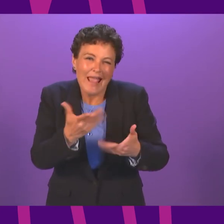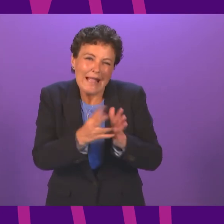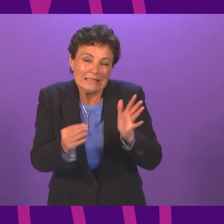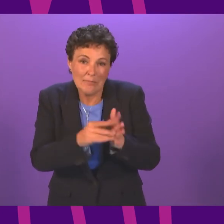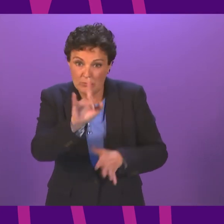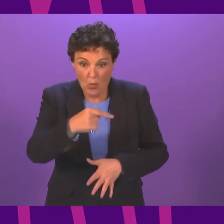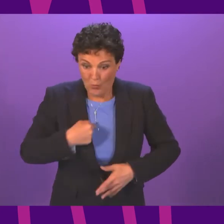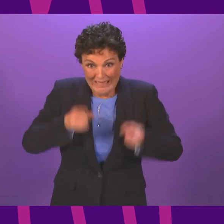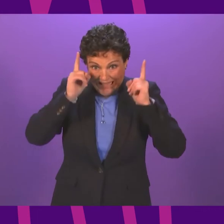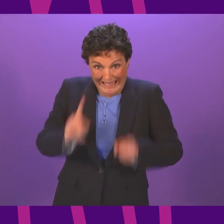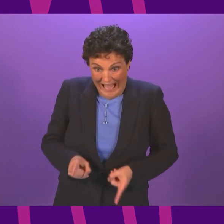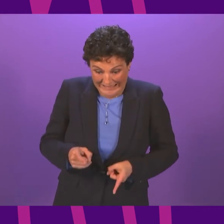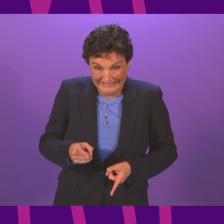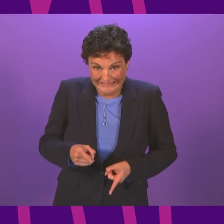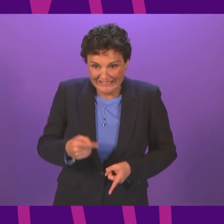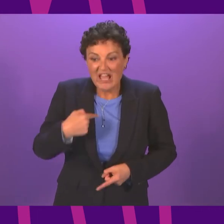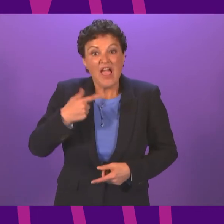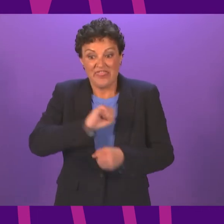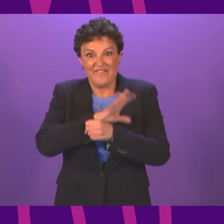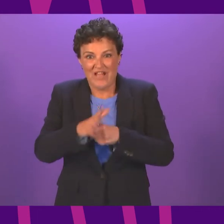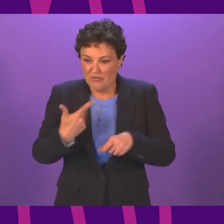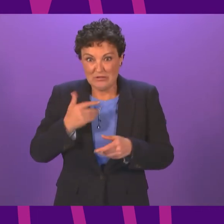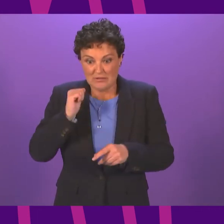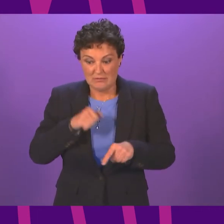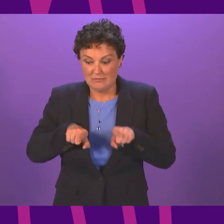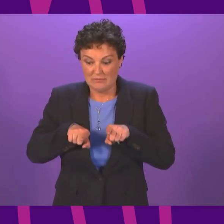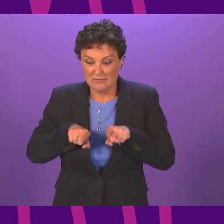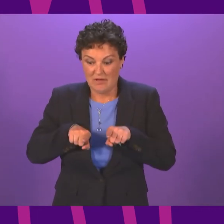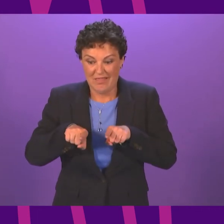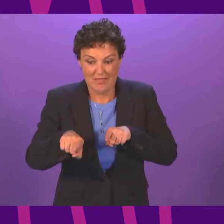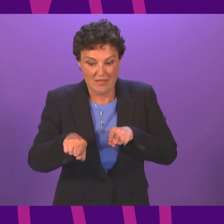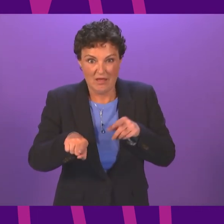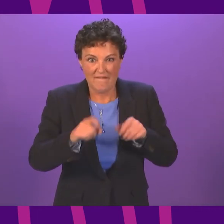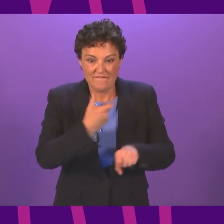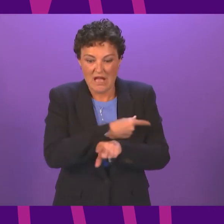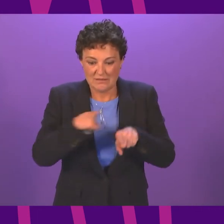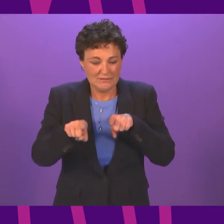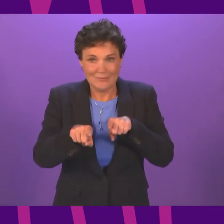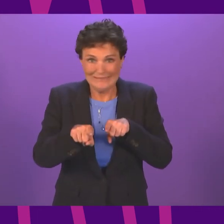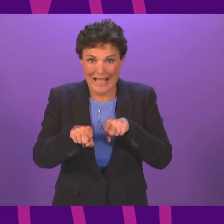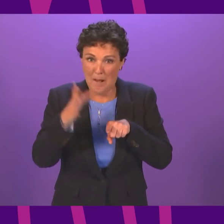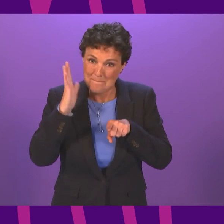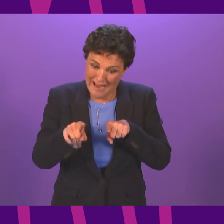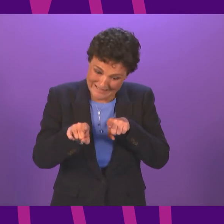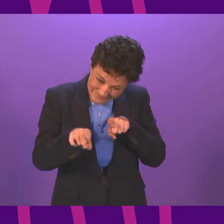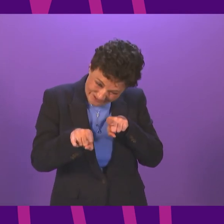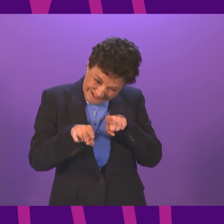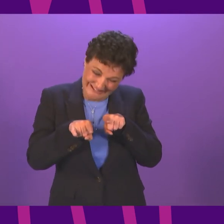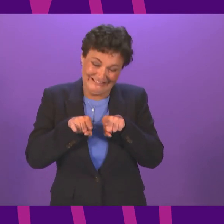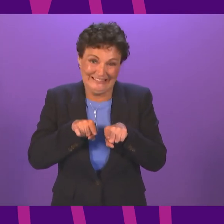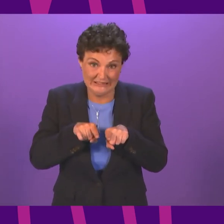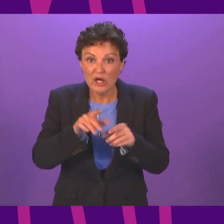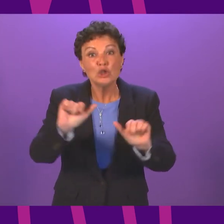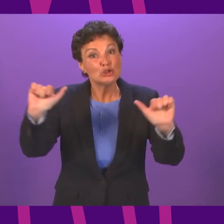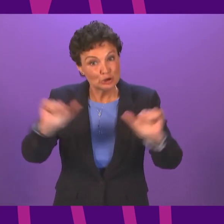must not allow the virus to get too far ahead of the vaccines. Therefore, as indicated last week, we intend to maintain the